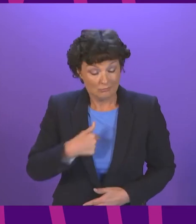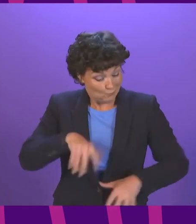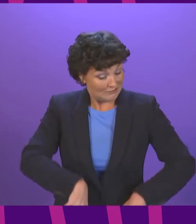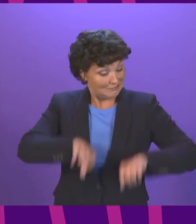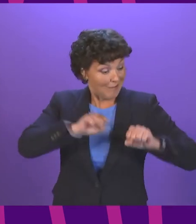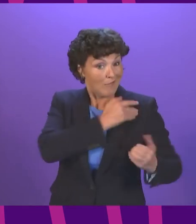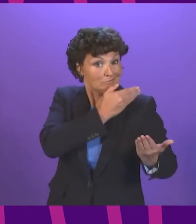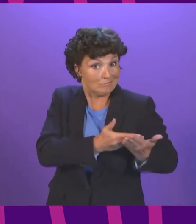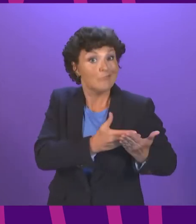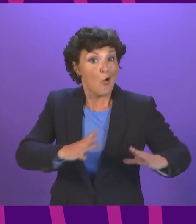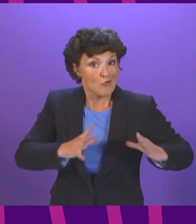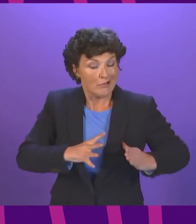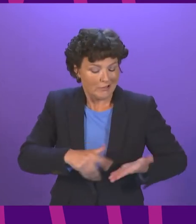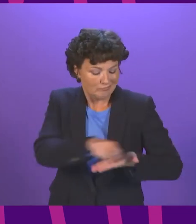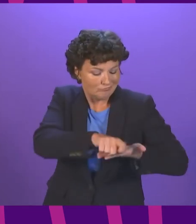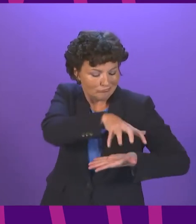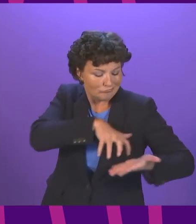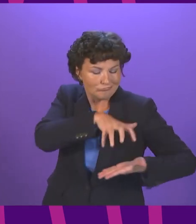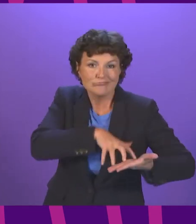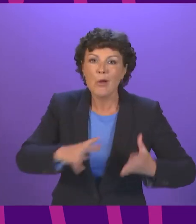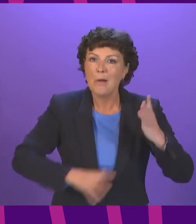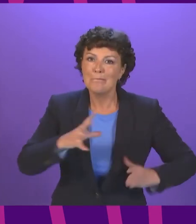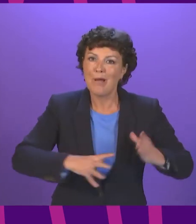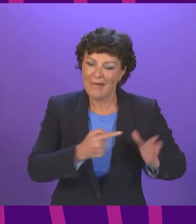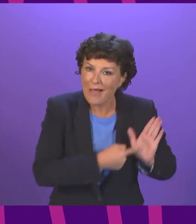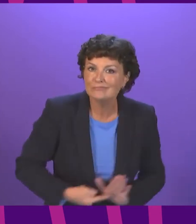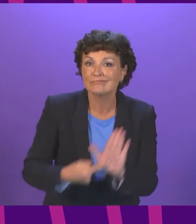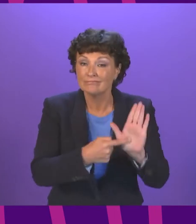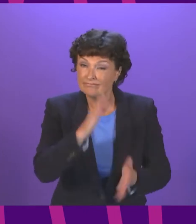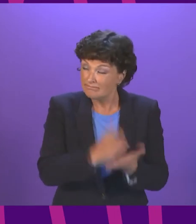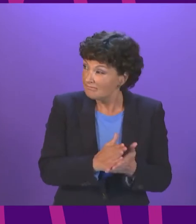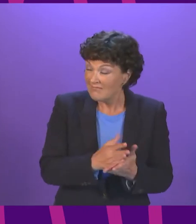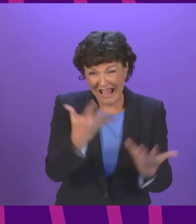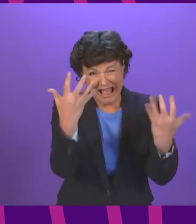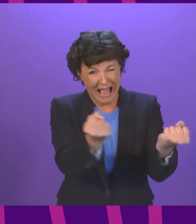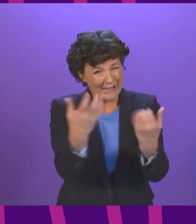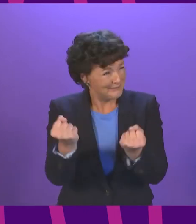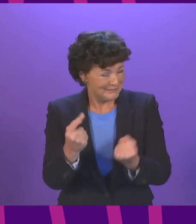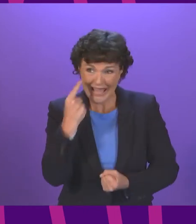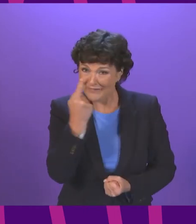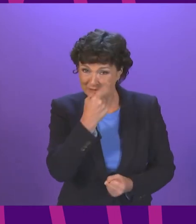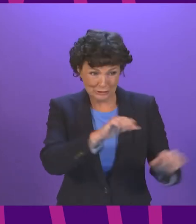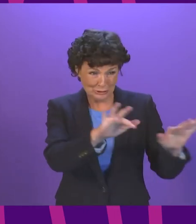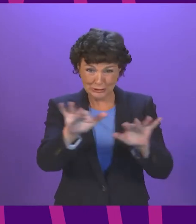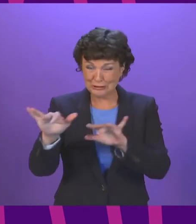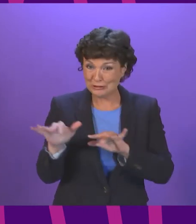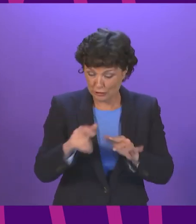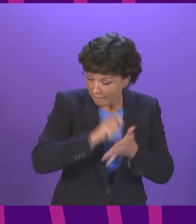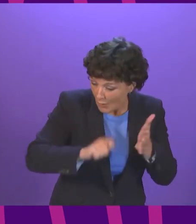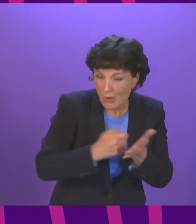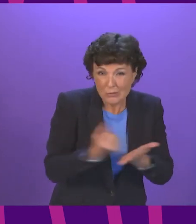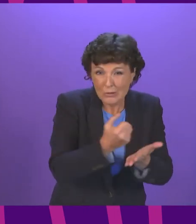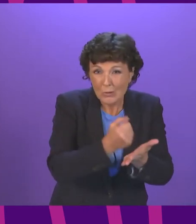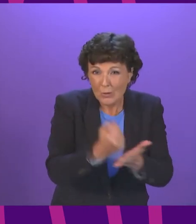guide the decision. Presenting officer, the case for independence is a strong one, and we will present it